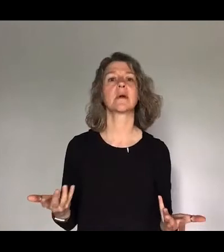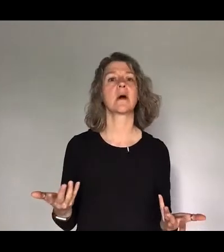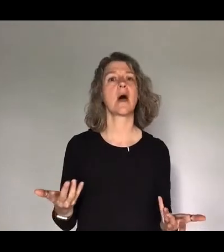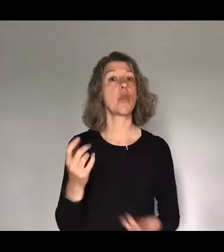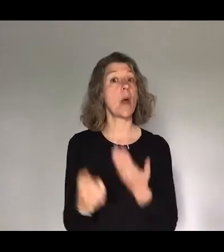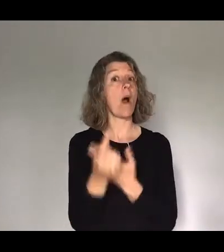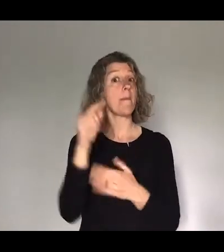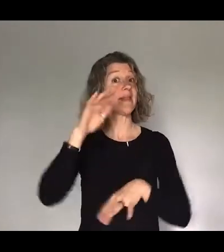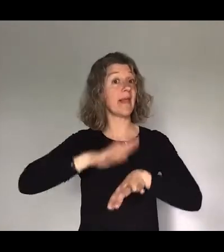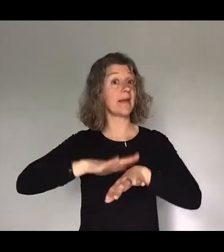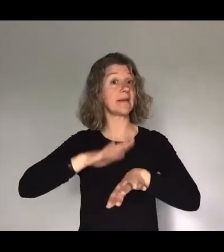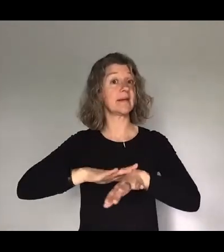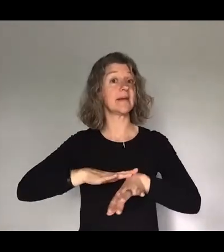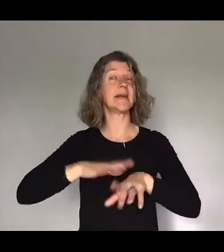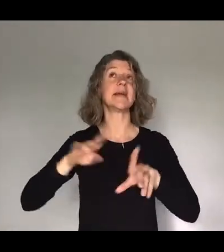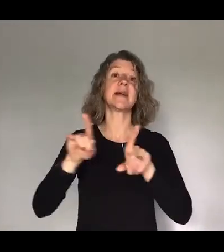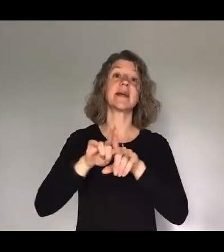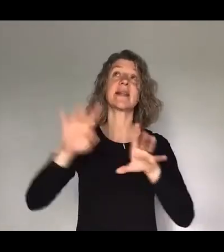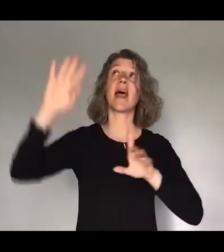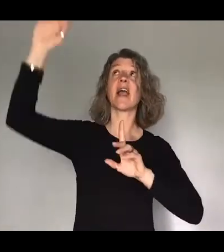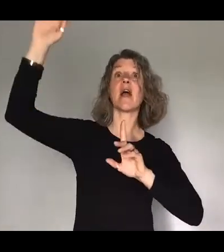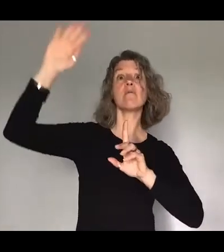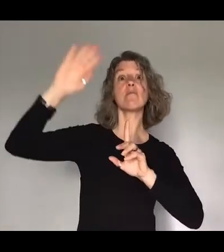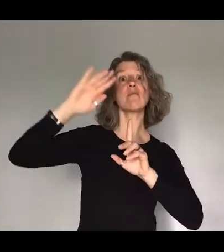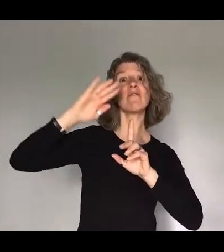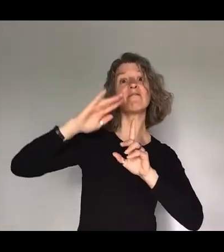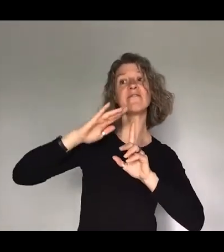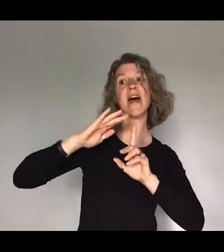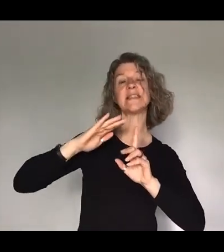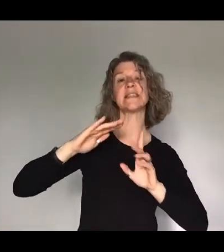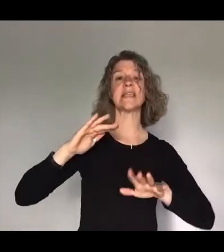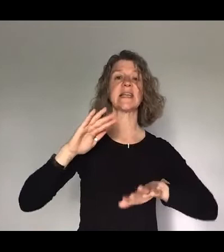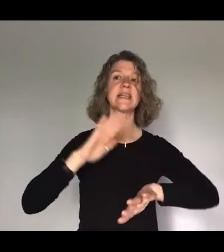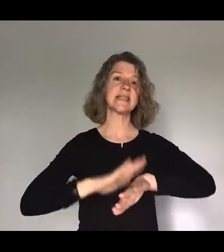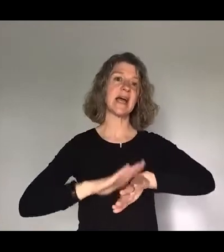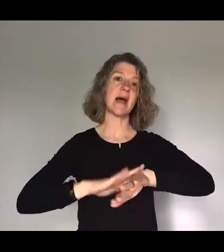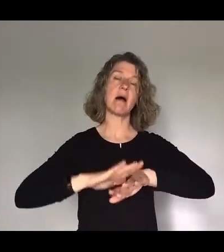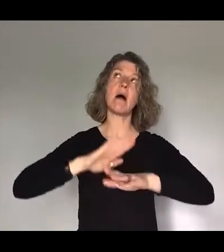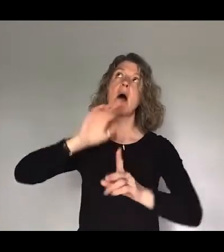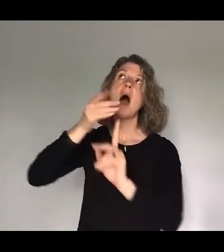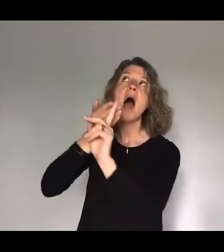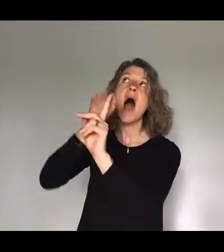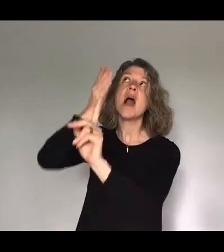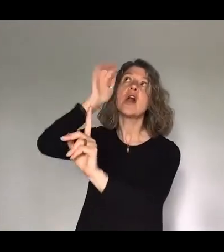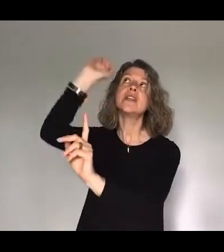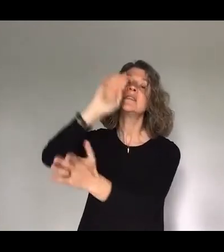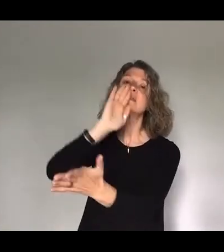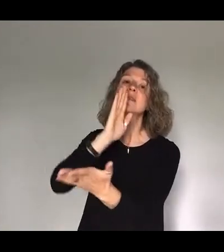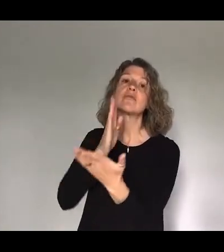it becomes almost this prophetic moment of acknowledging the things that God has promised to you and speaking them over your